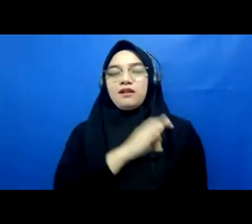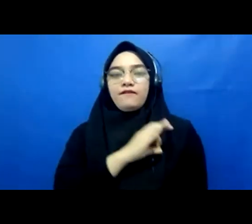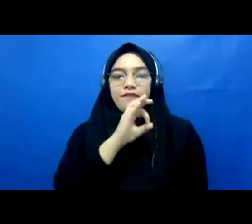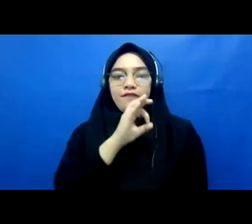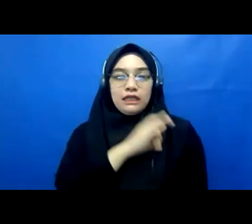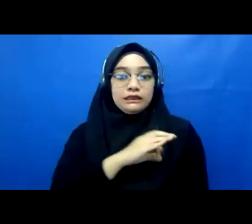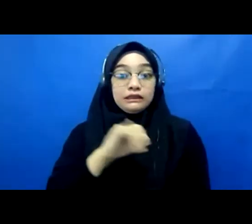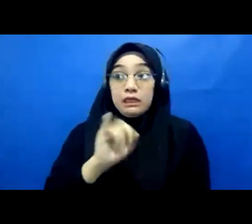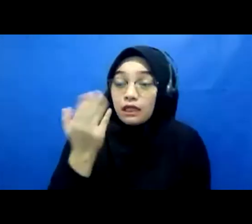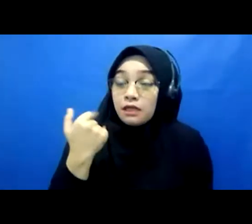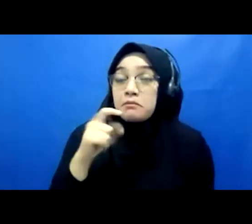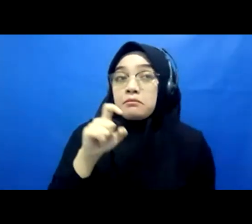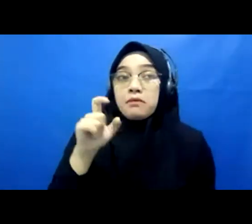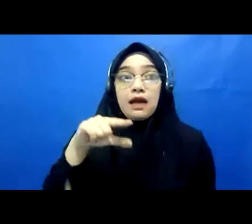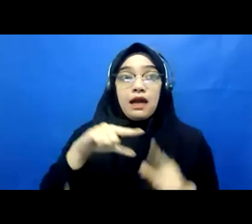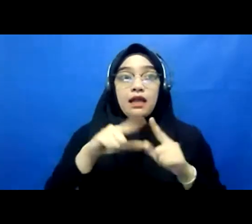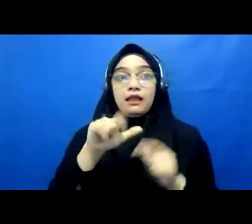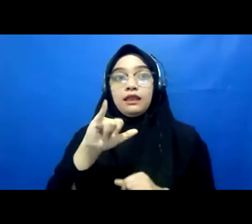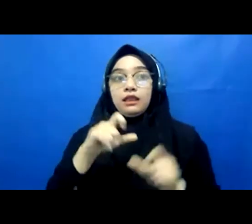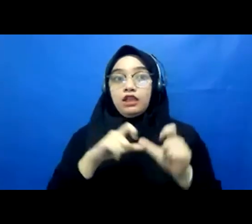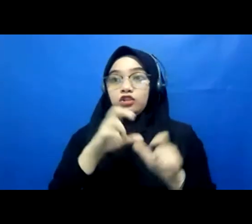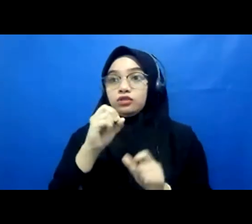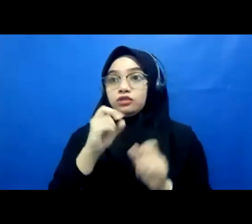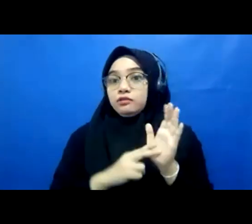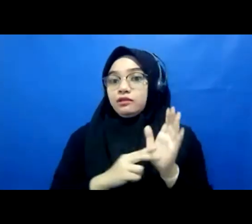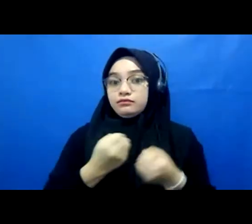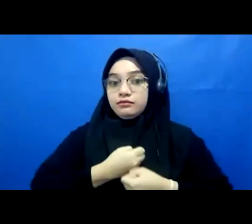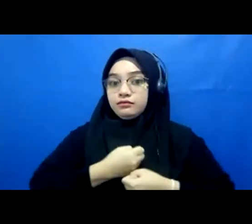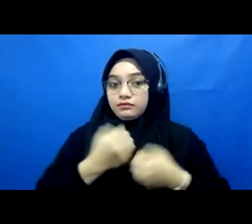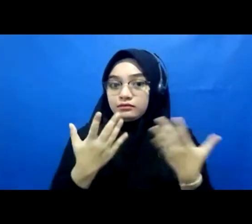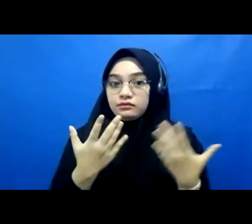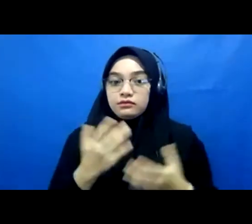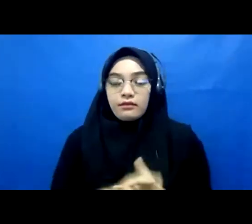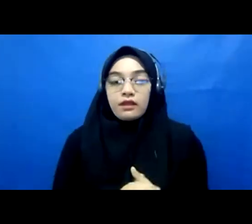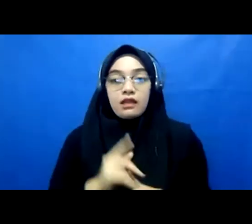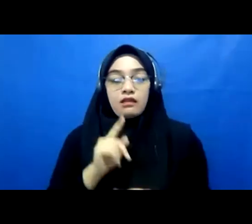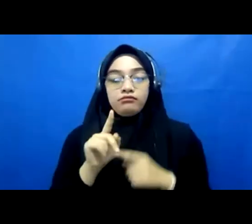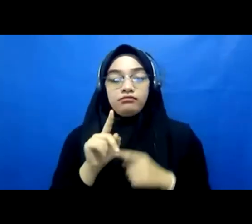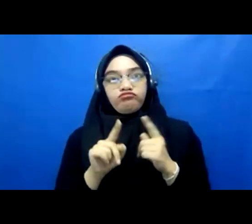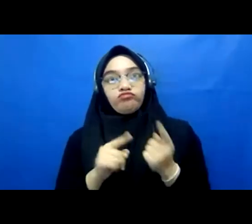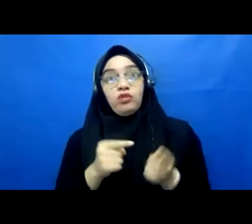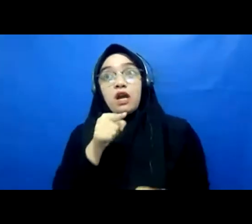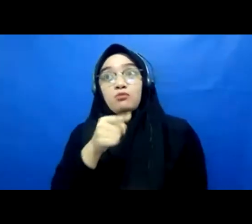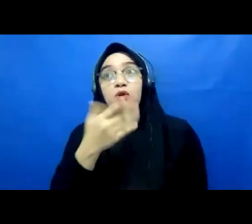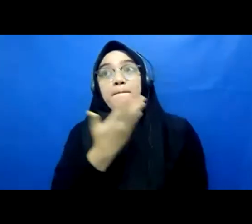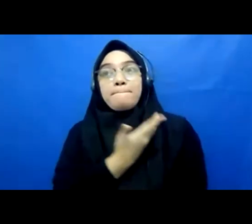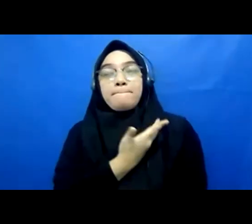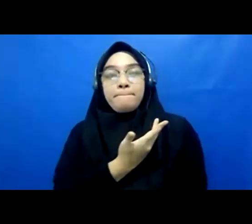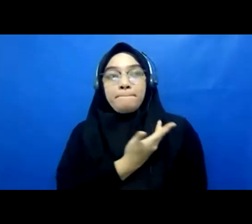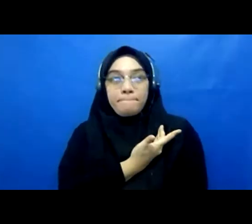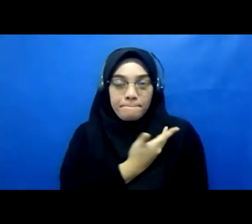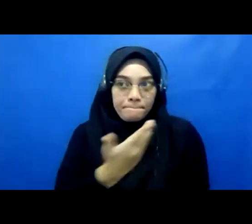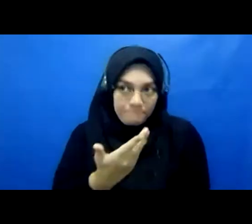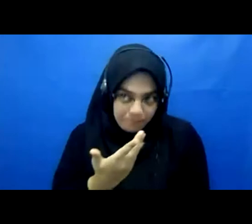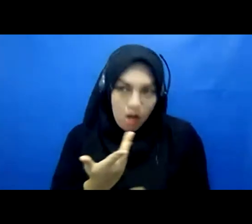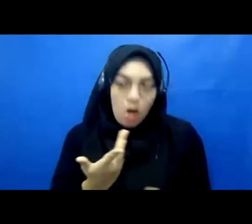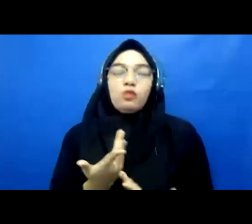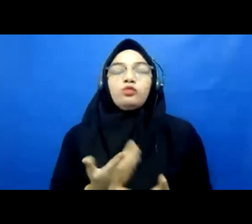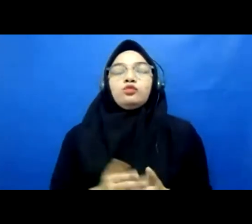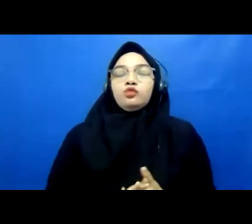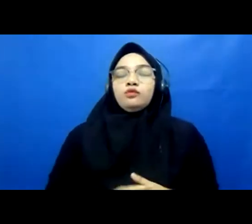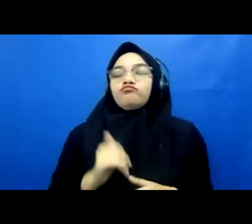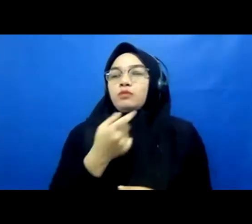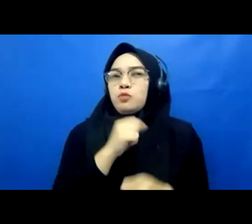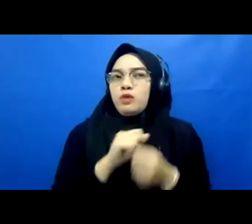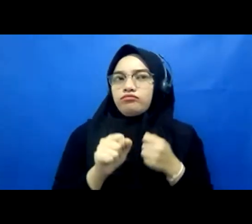presented earlier first in order to give them dignity you must give them the skill don't give them the fish teach them how to fish